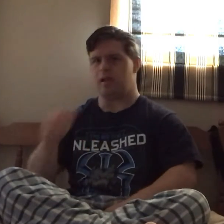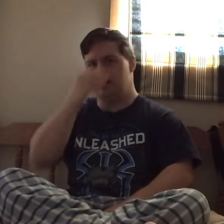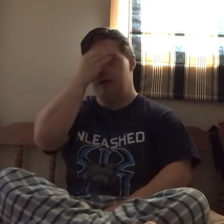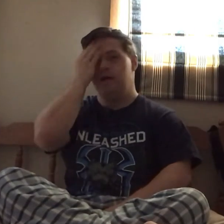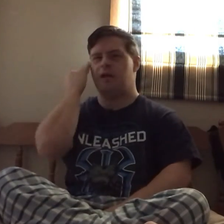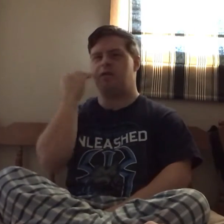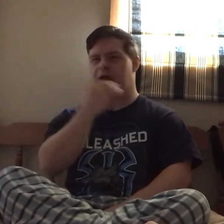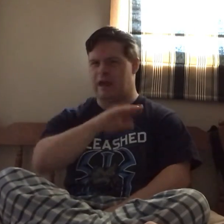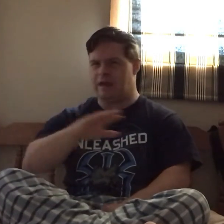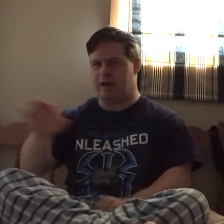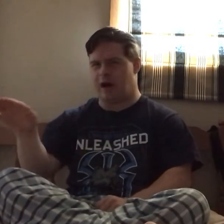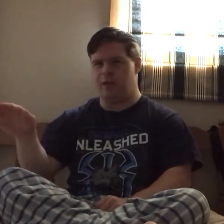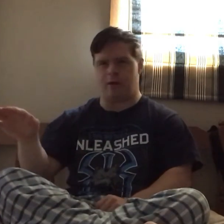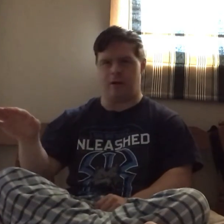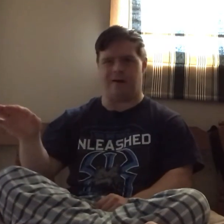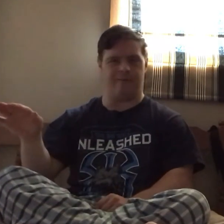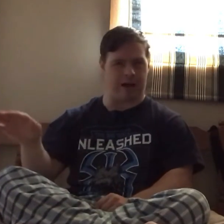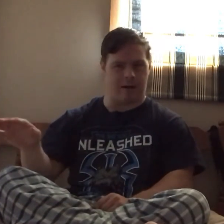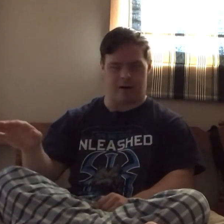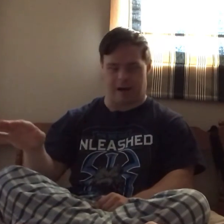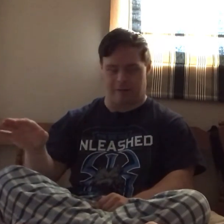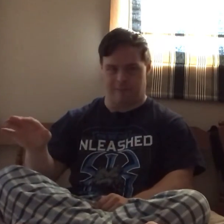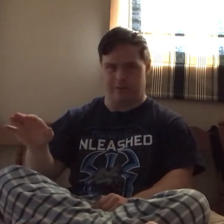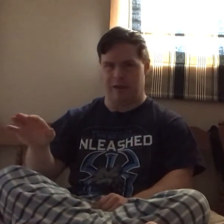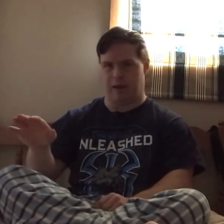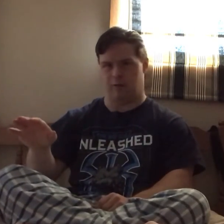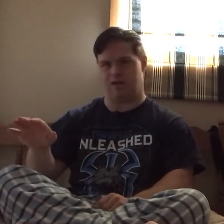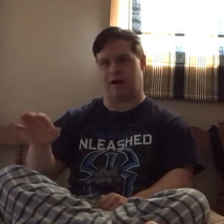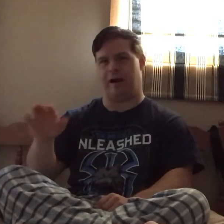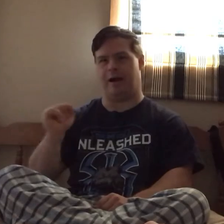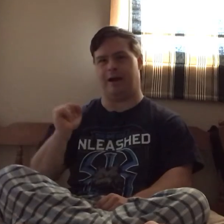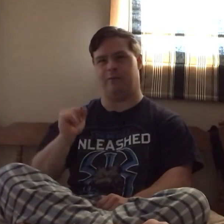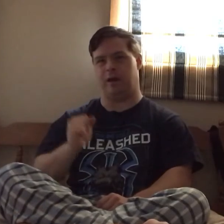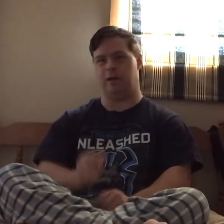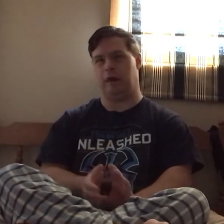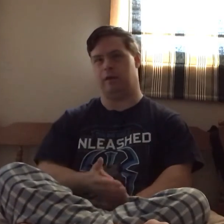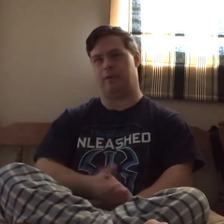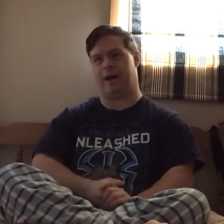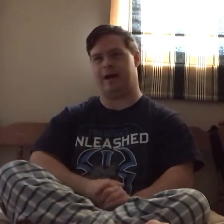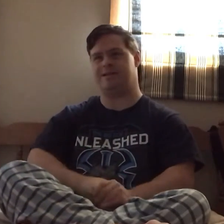Just like any other of our videos that I have made in the past.